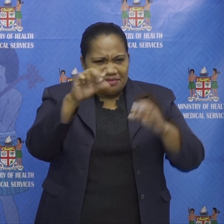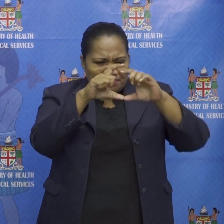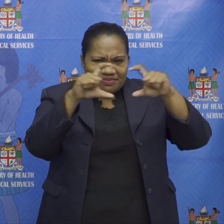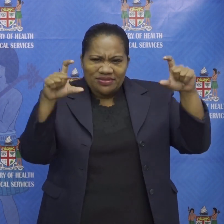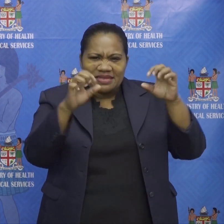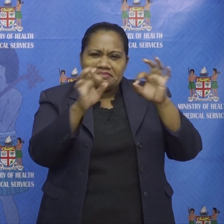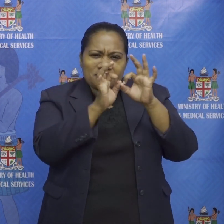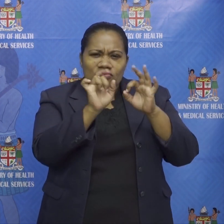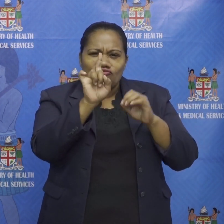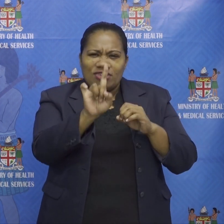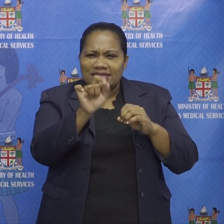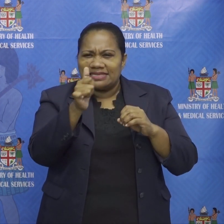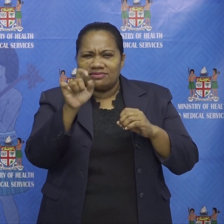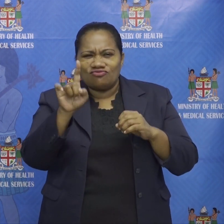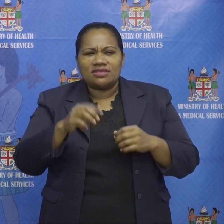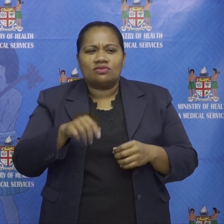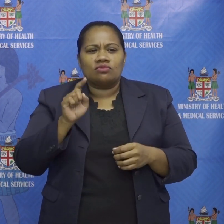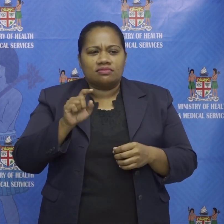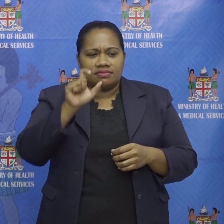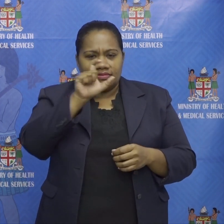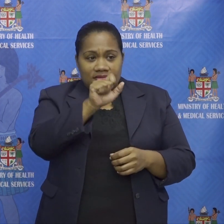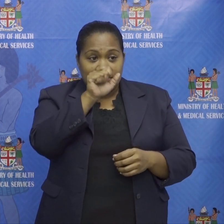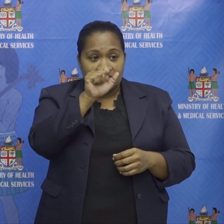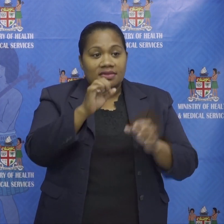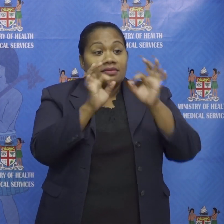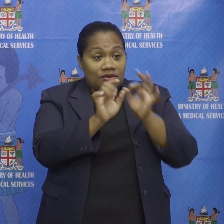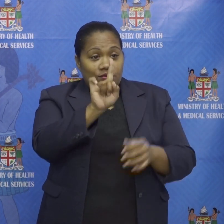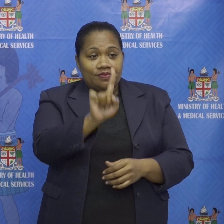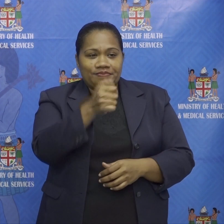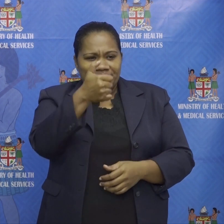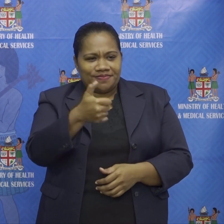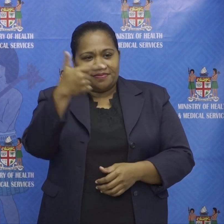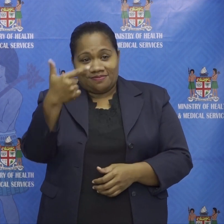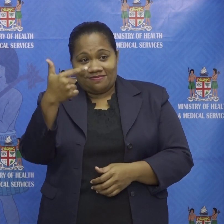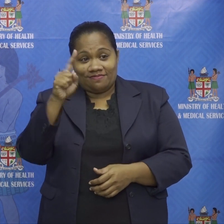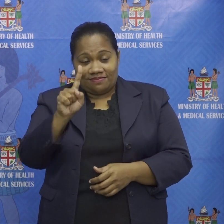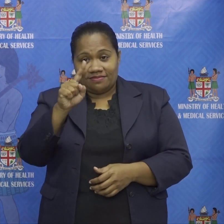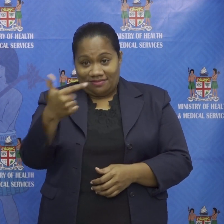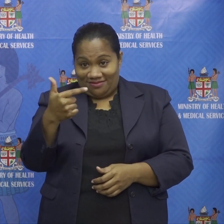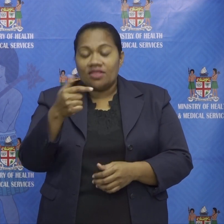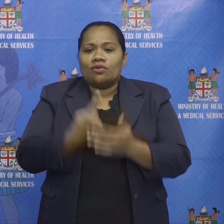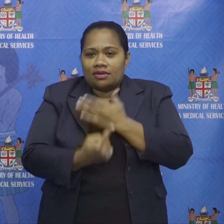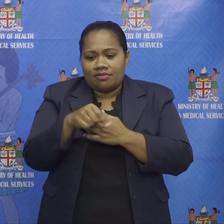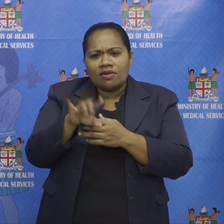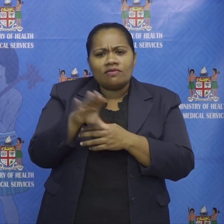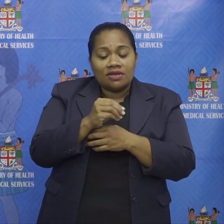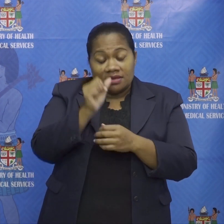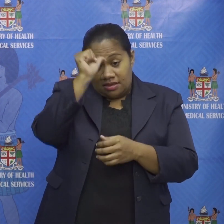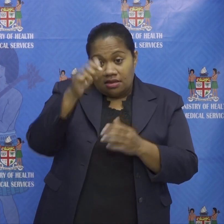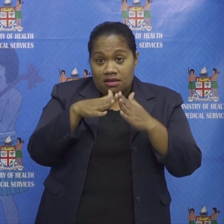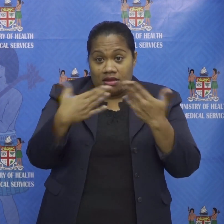as reported by BBC India is now in the grips of a public health